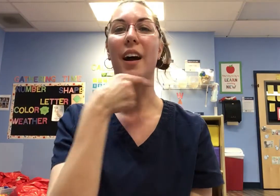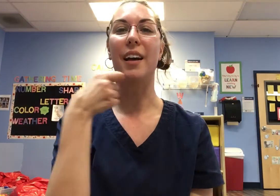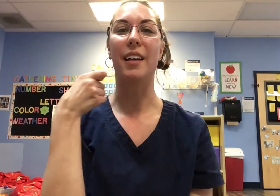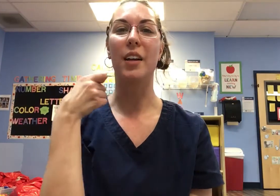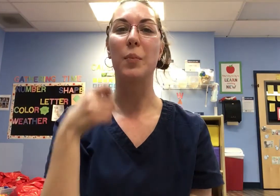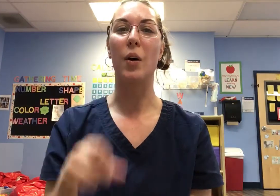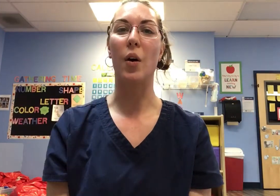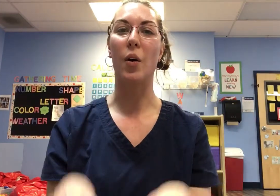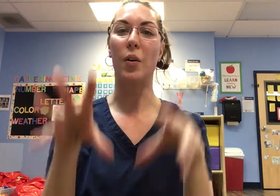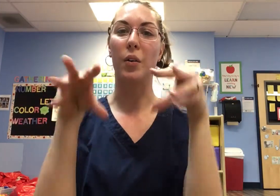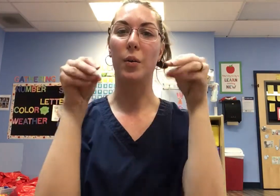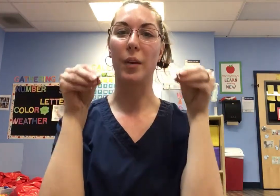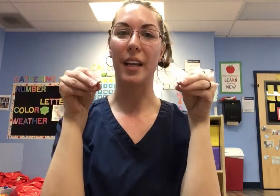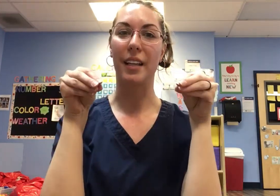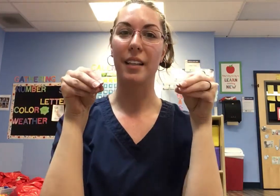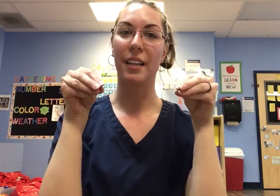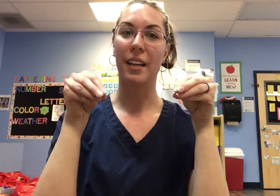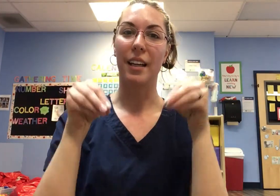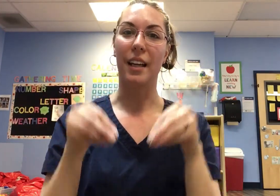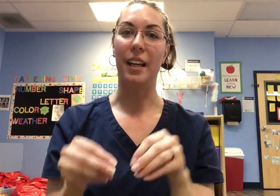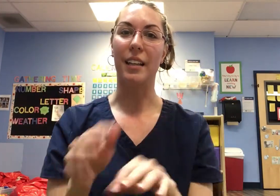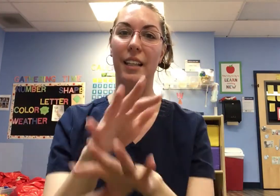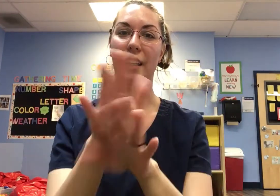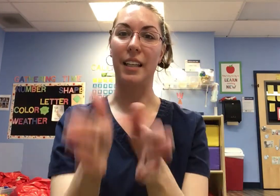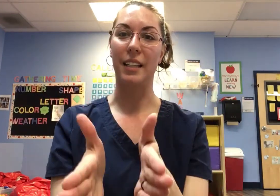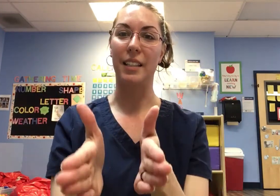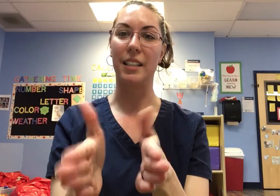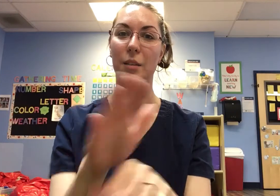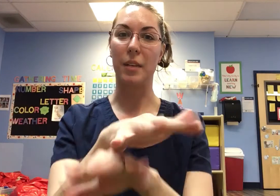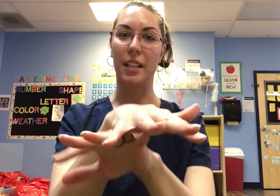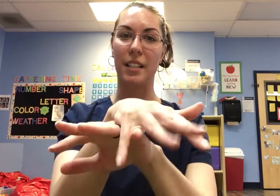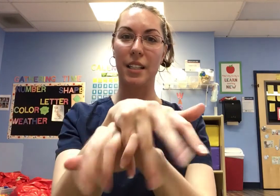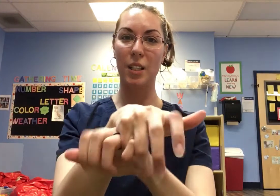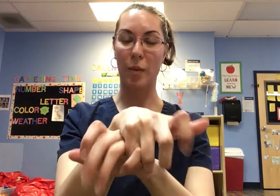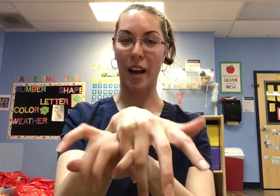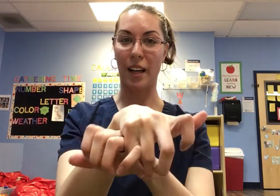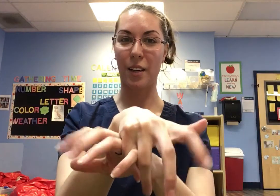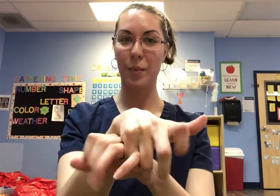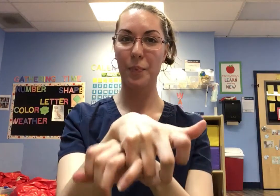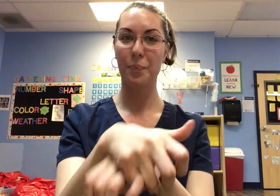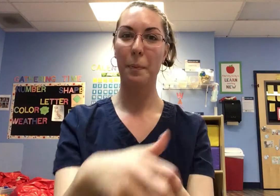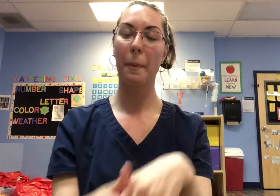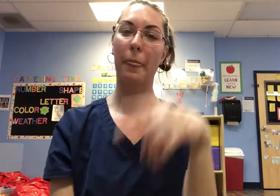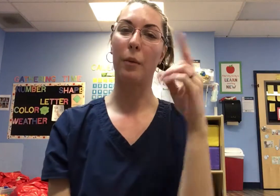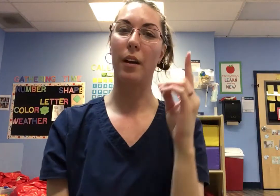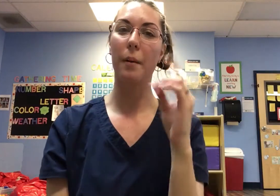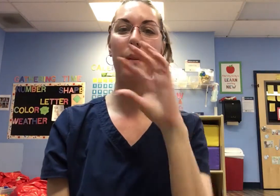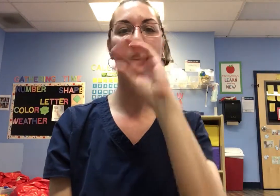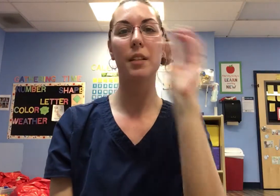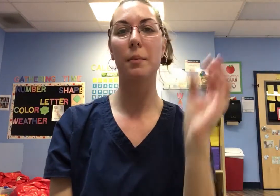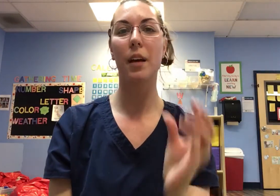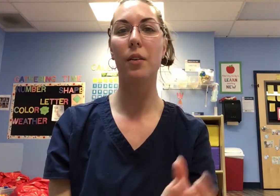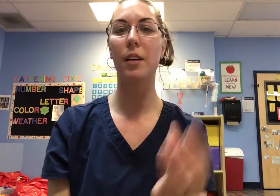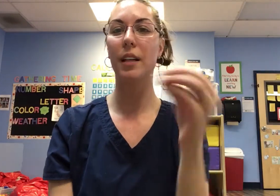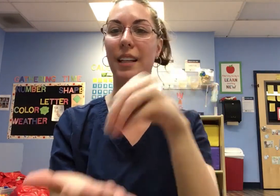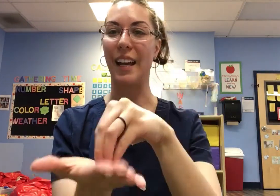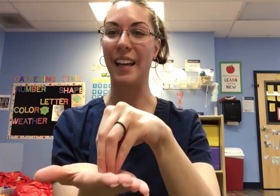up all the rain and the itsy bitsy spider went up the spout again.